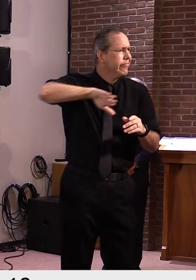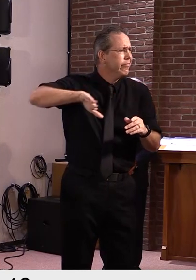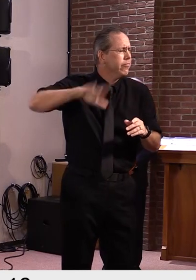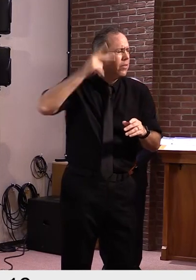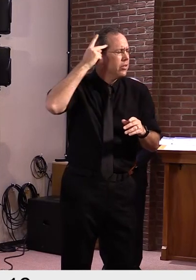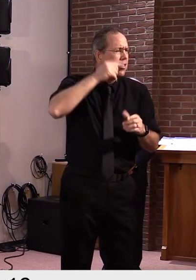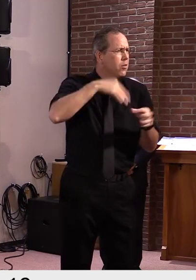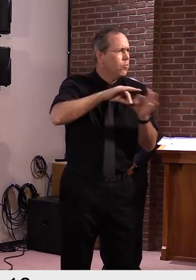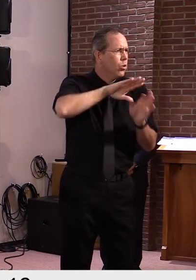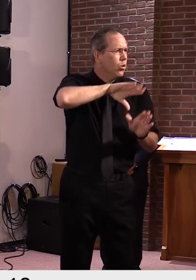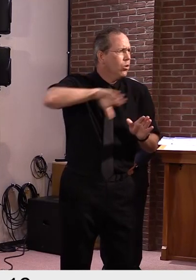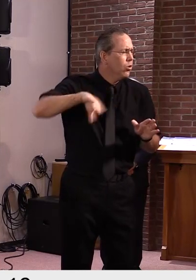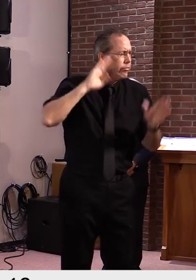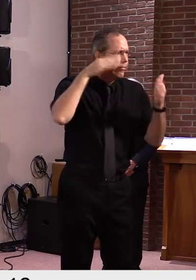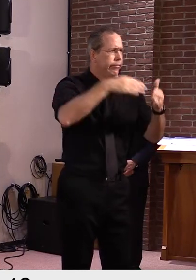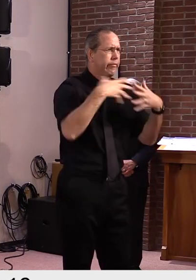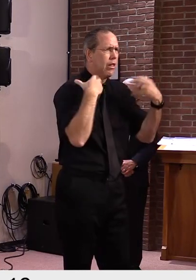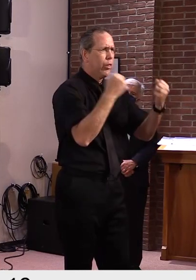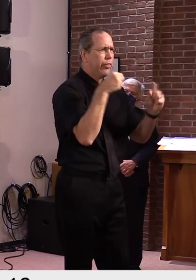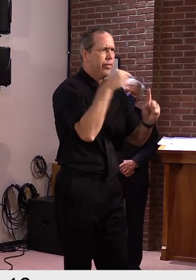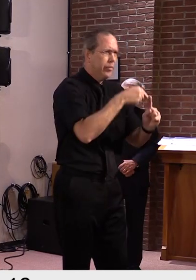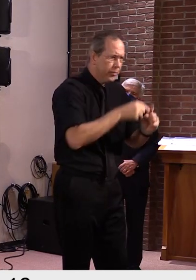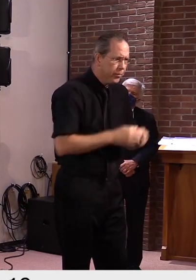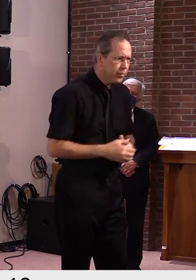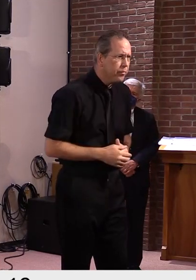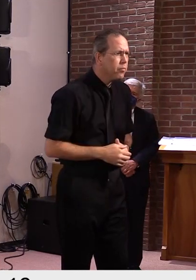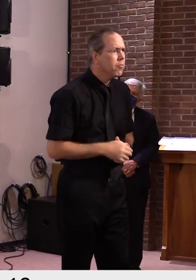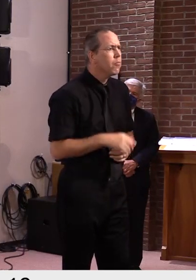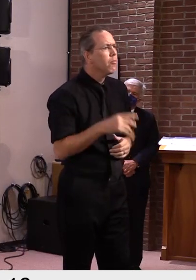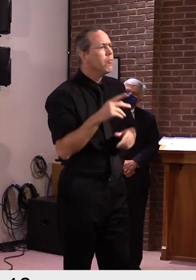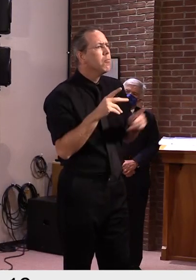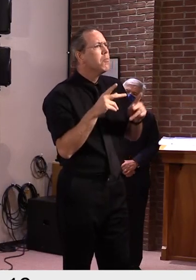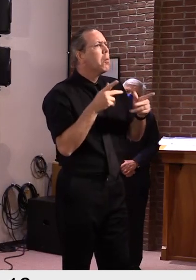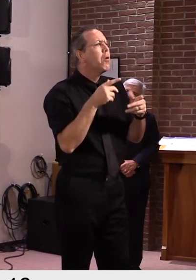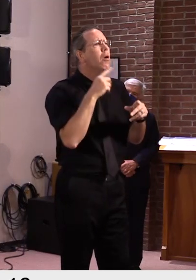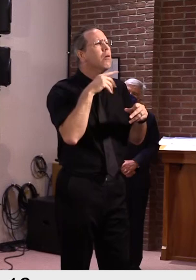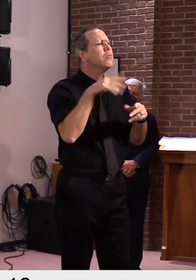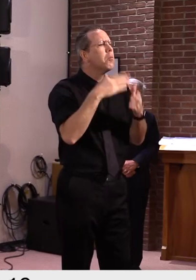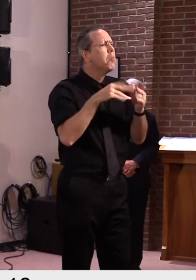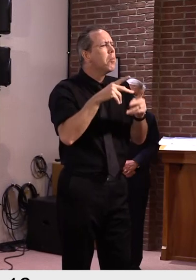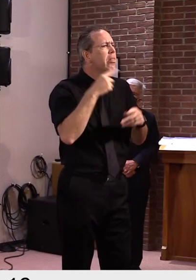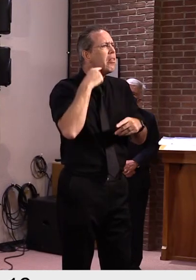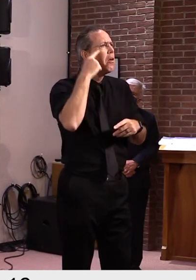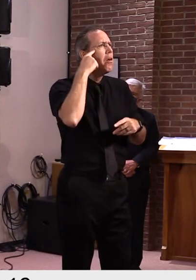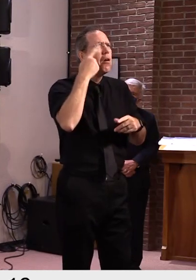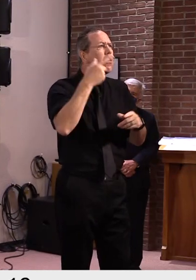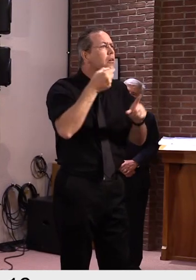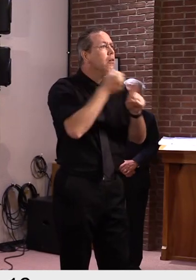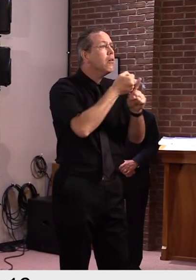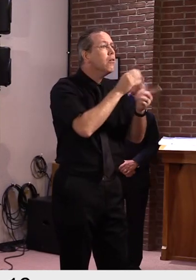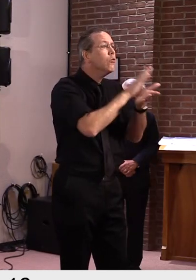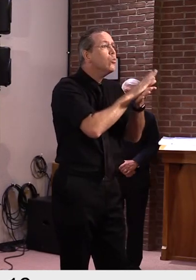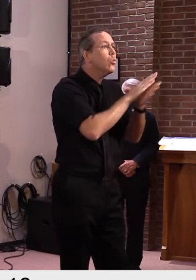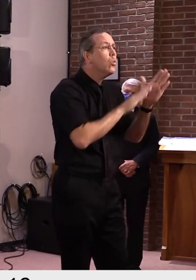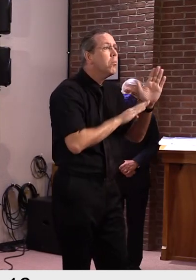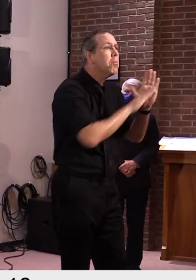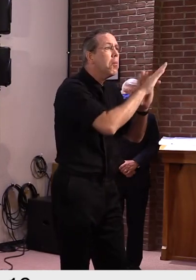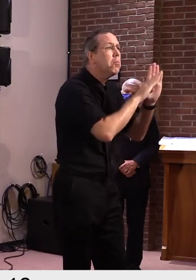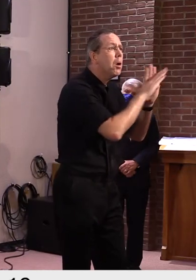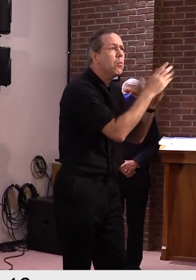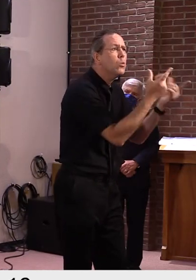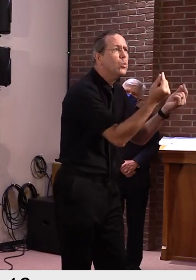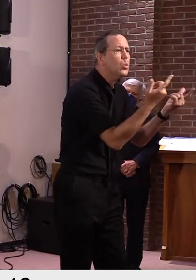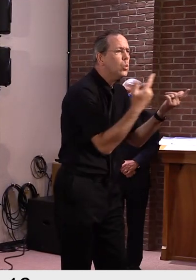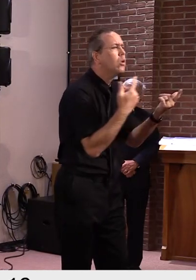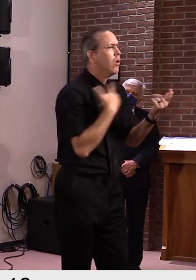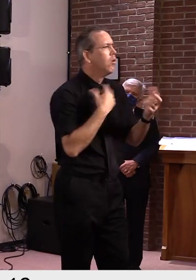are wondering if we'll act quickly, if the situation on the ground changes, the answer is yes, absolutely.